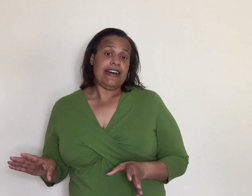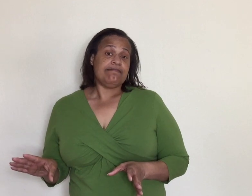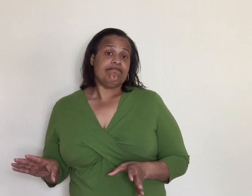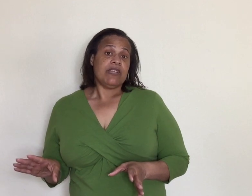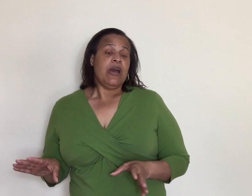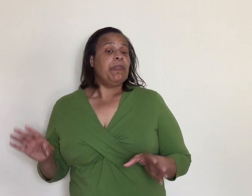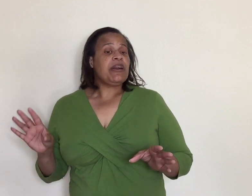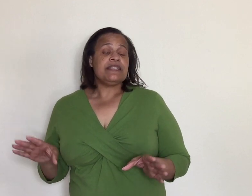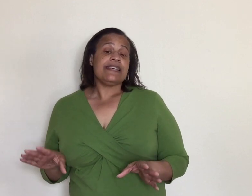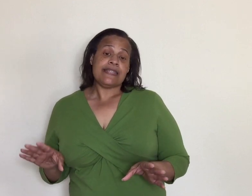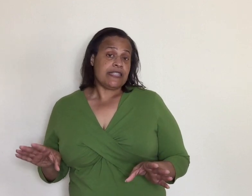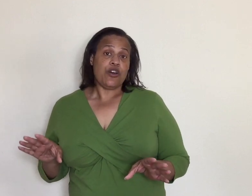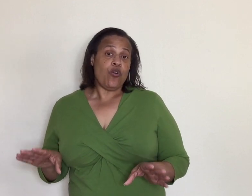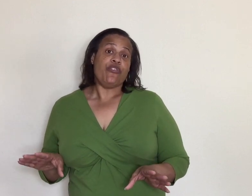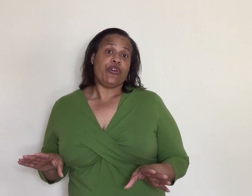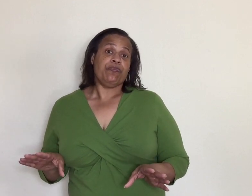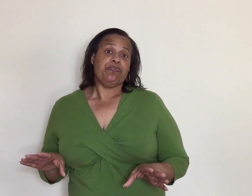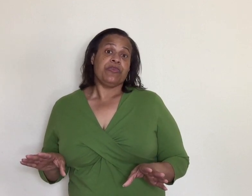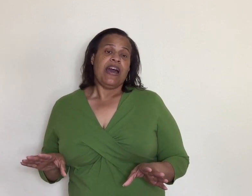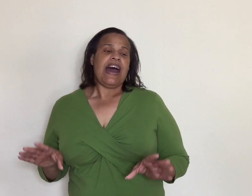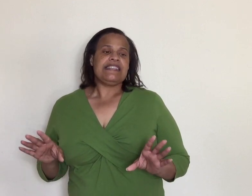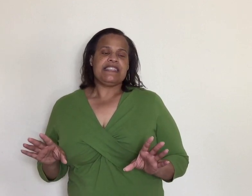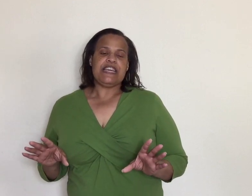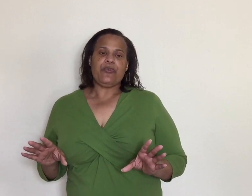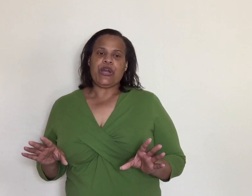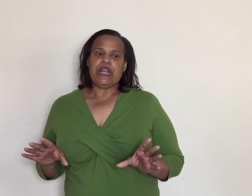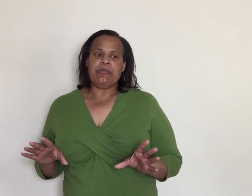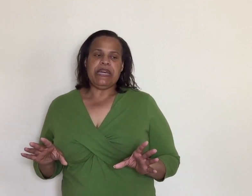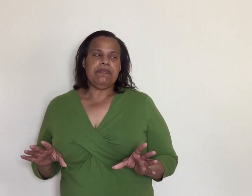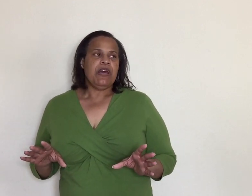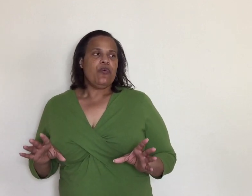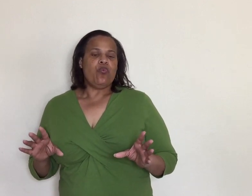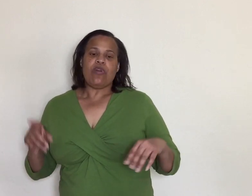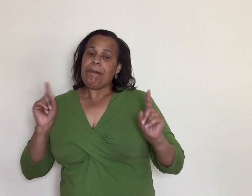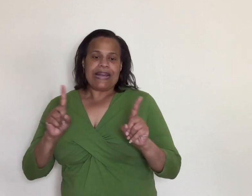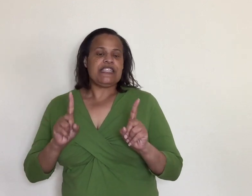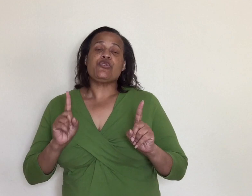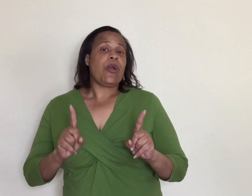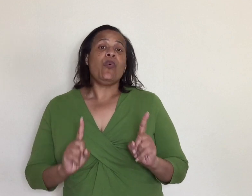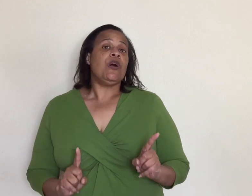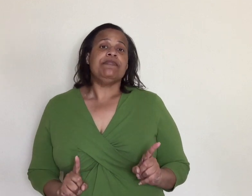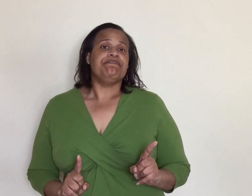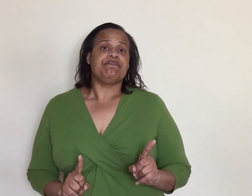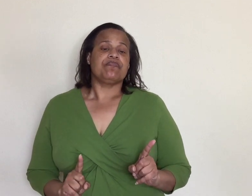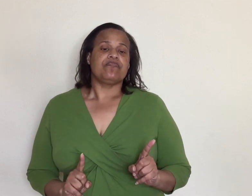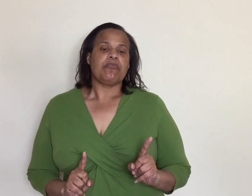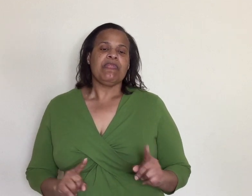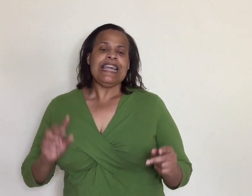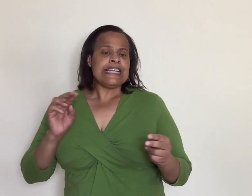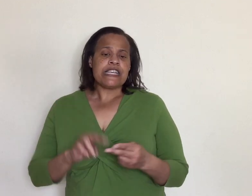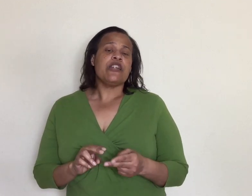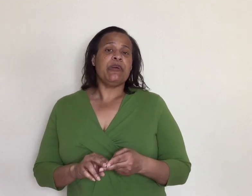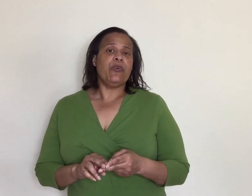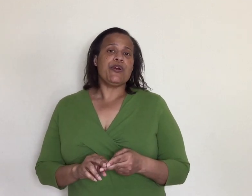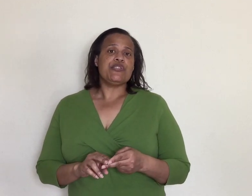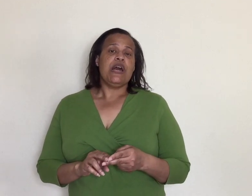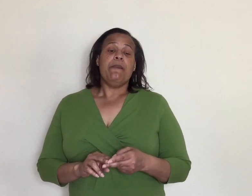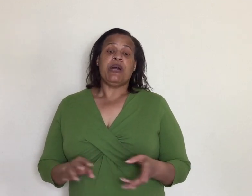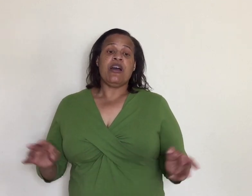because this isn't over I just think we're gonna be right back to square one and it's gonna be worse because